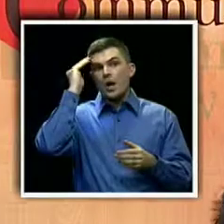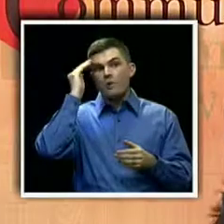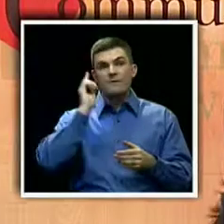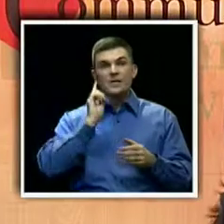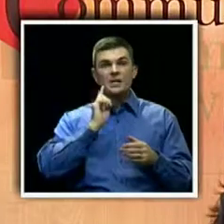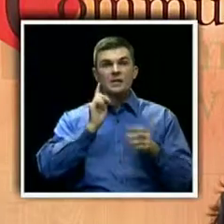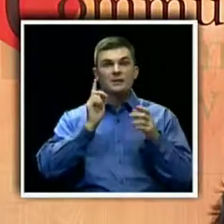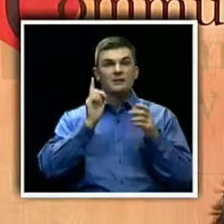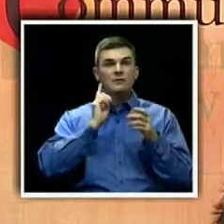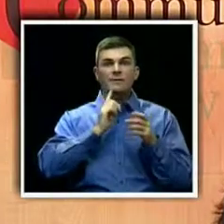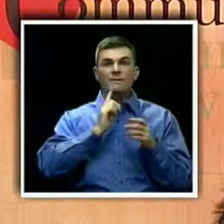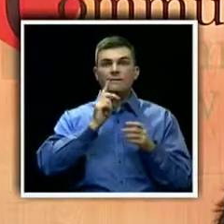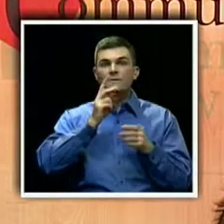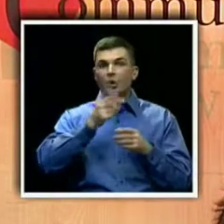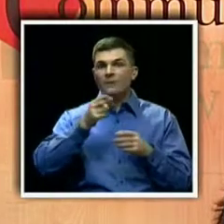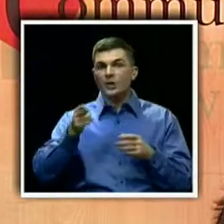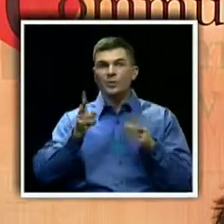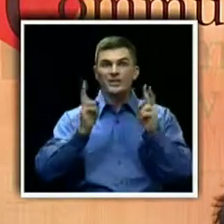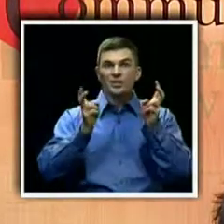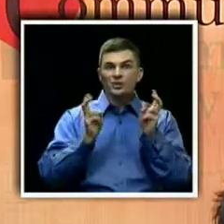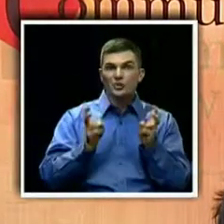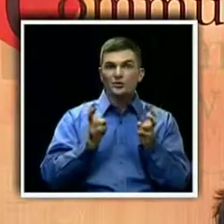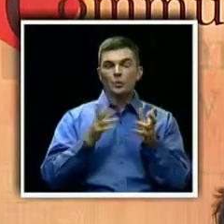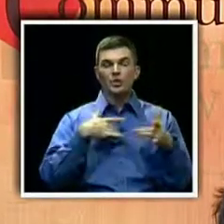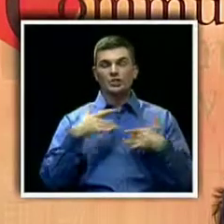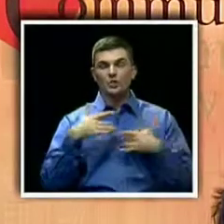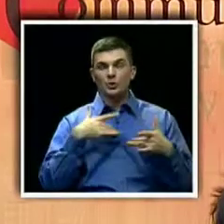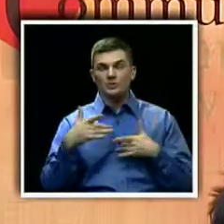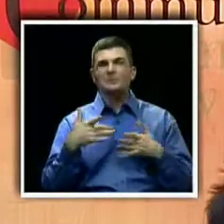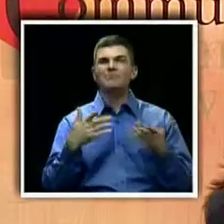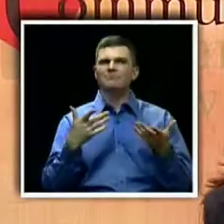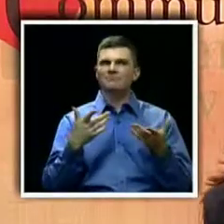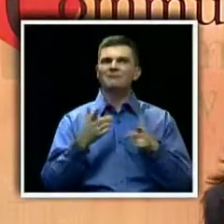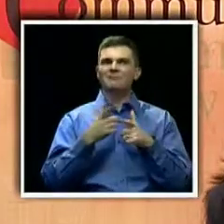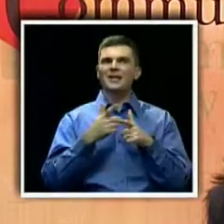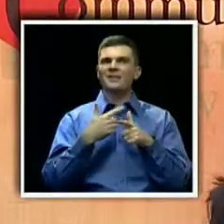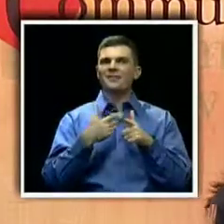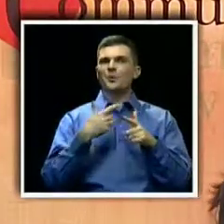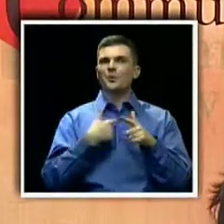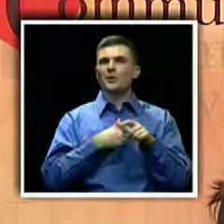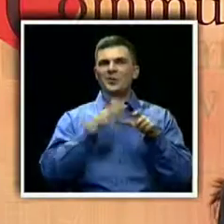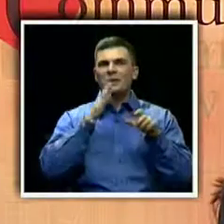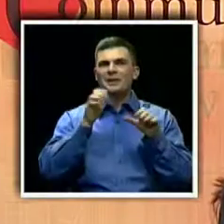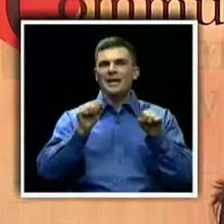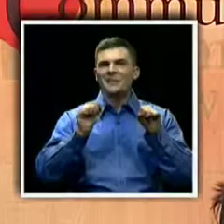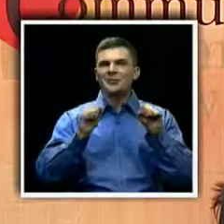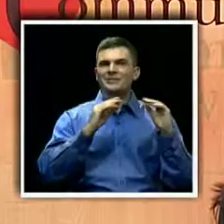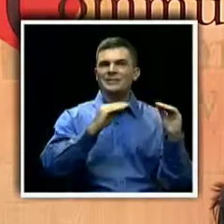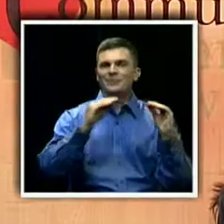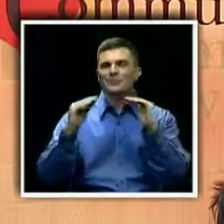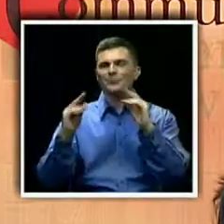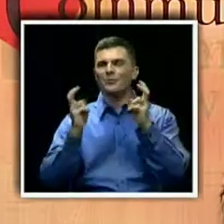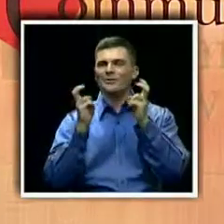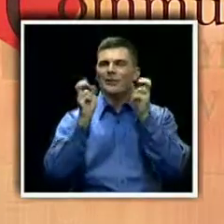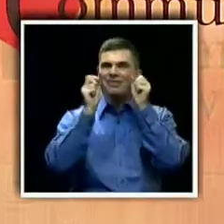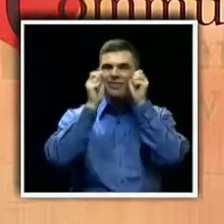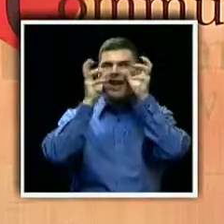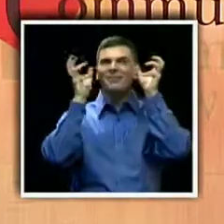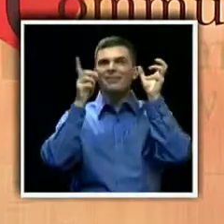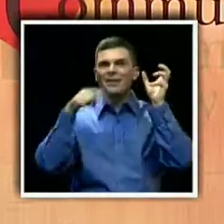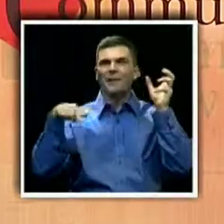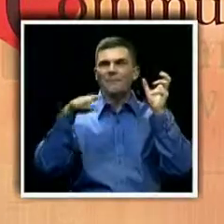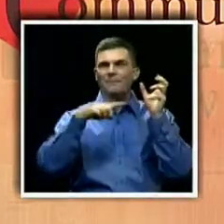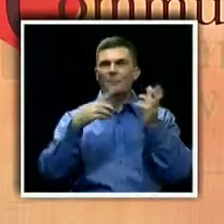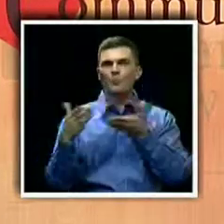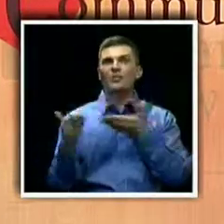and the concerns that the community has, we're going to be able to enlighten them in a sense, you know, and bring it to the